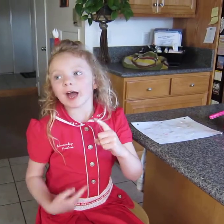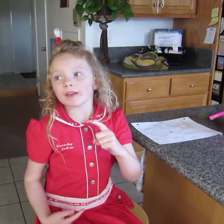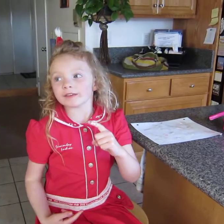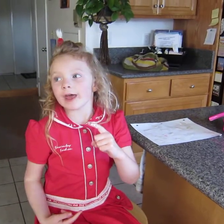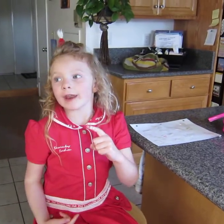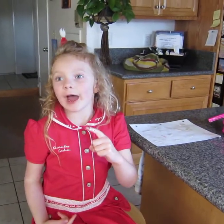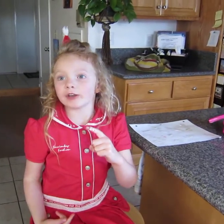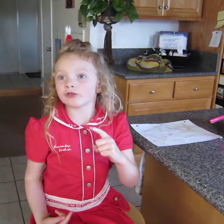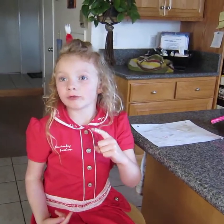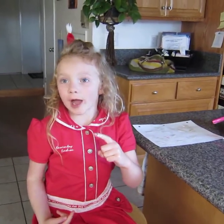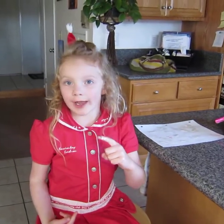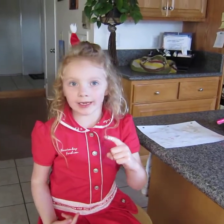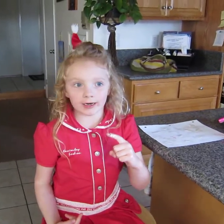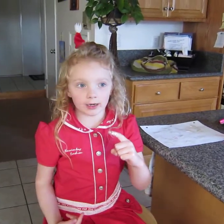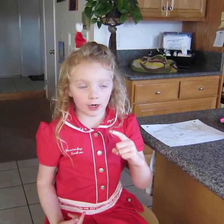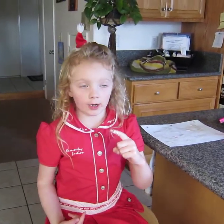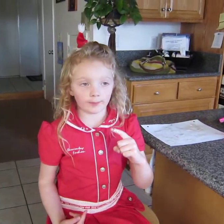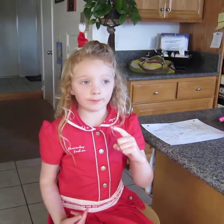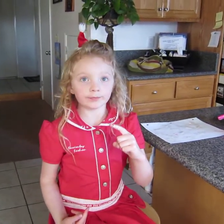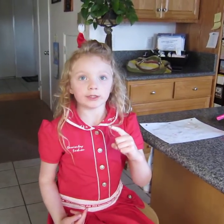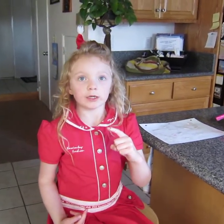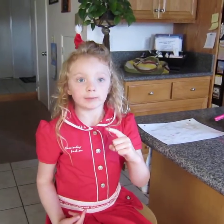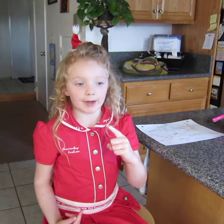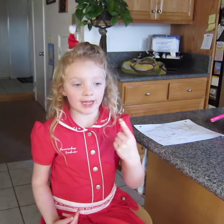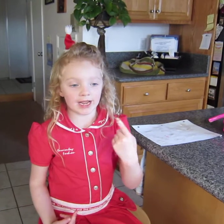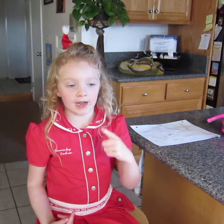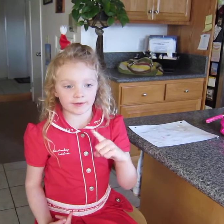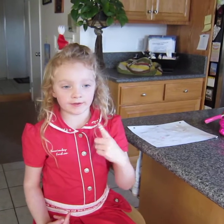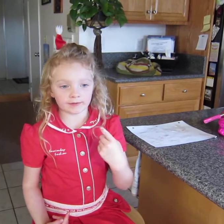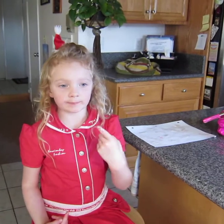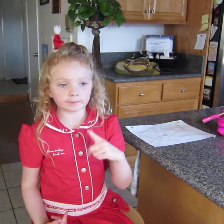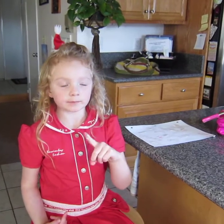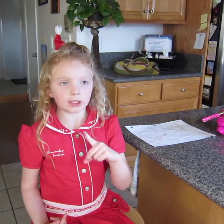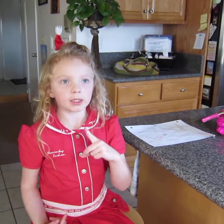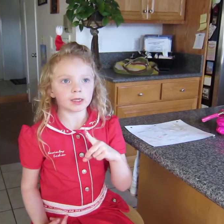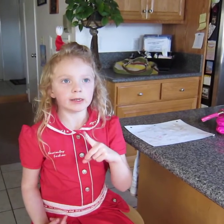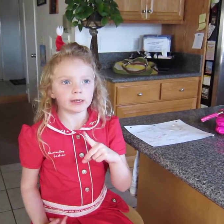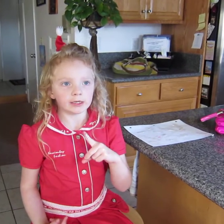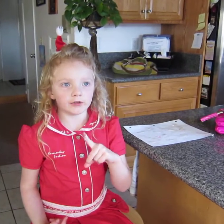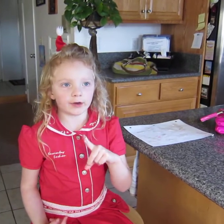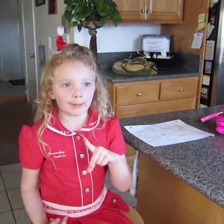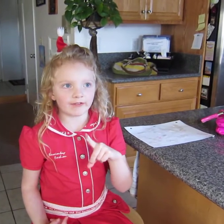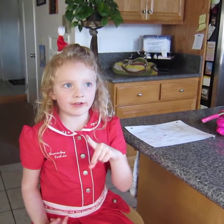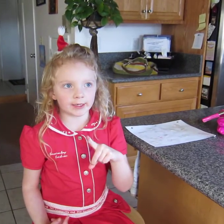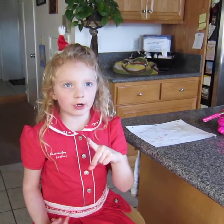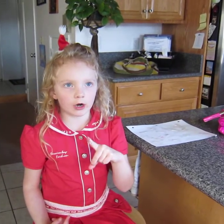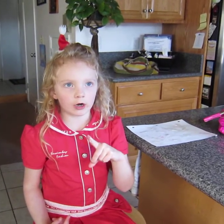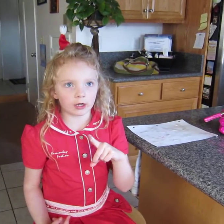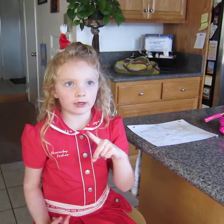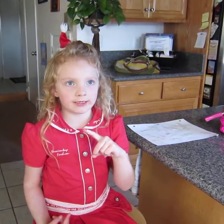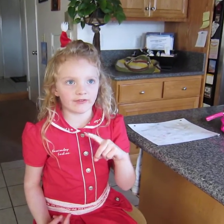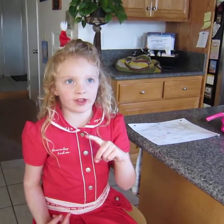I said I dried um my hands even my finger definitely